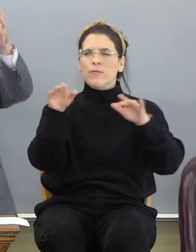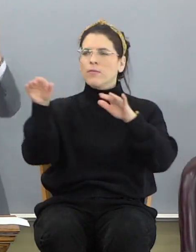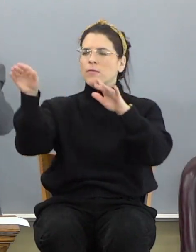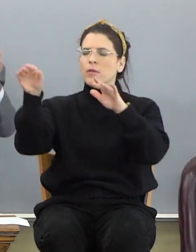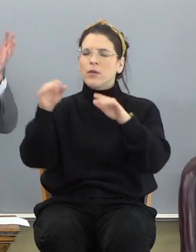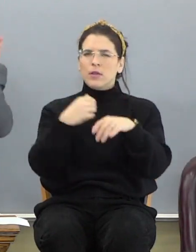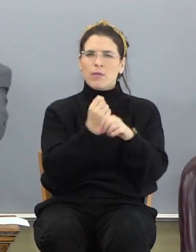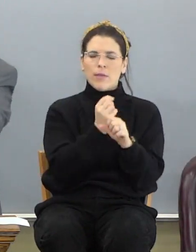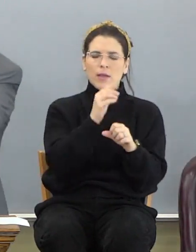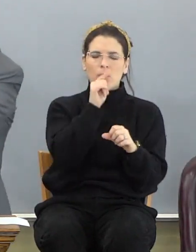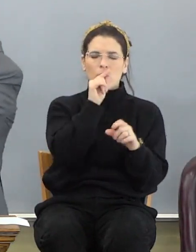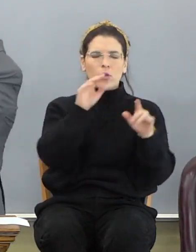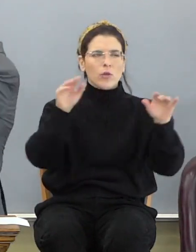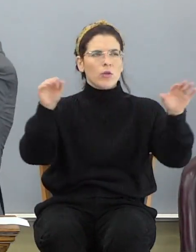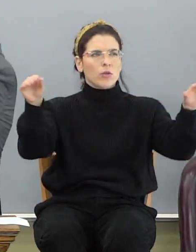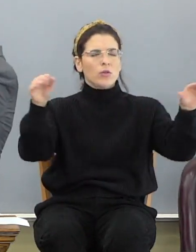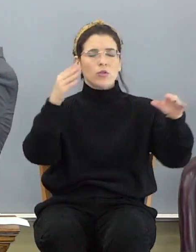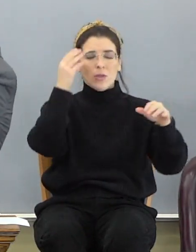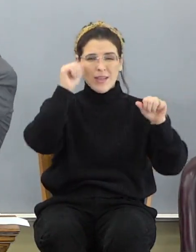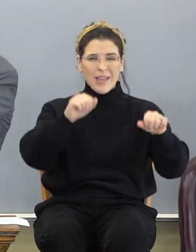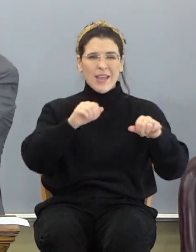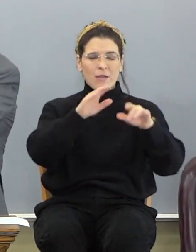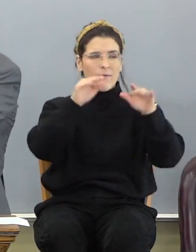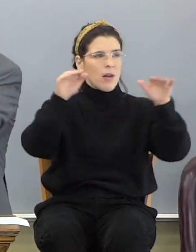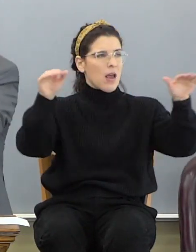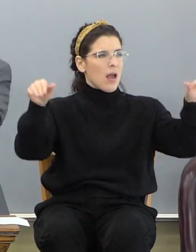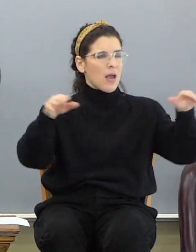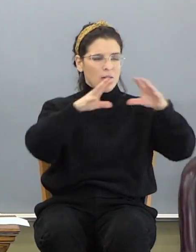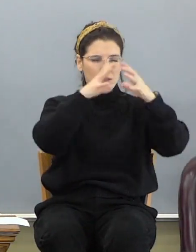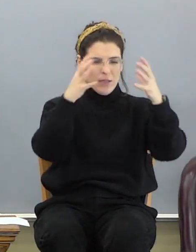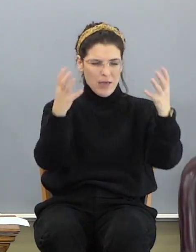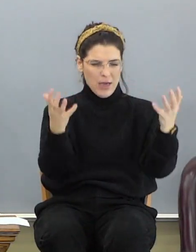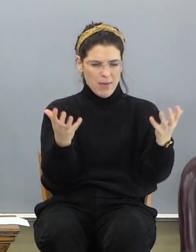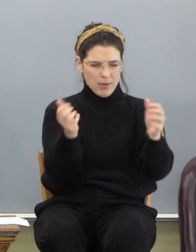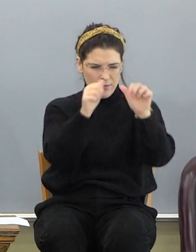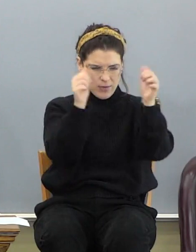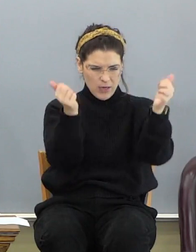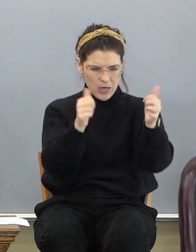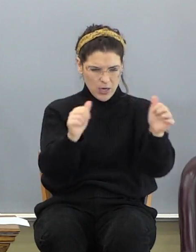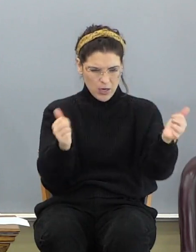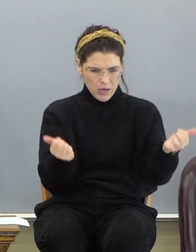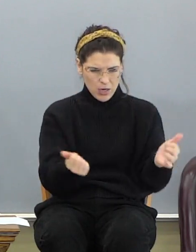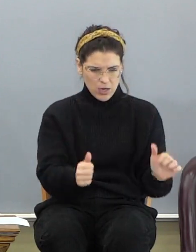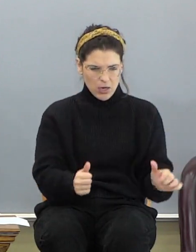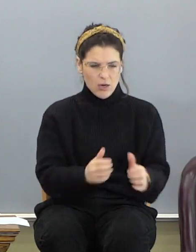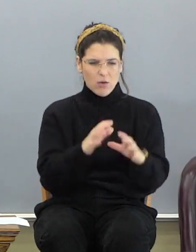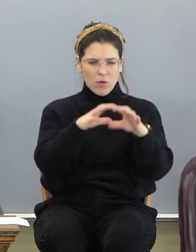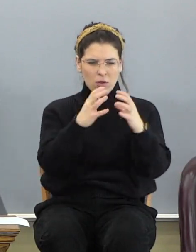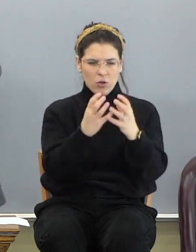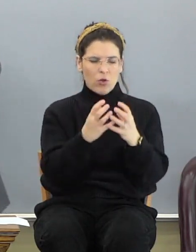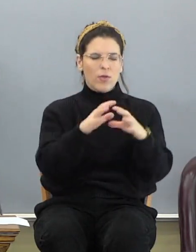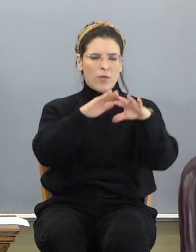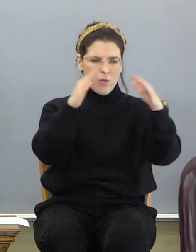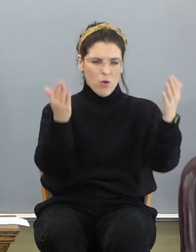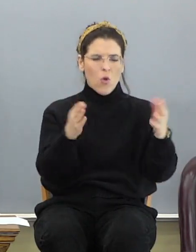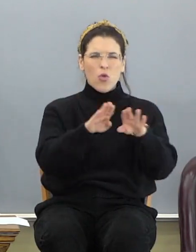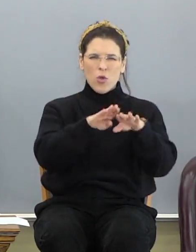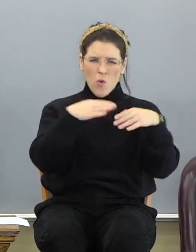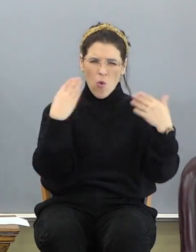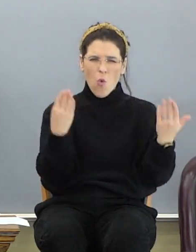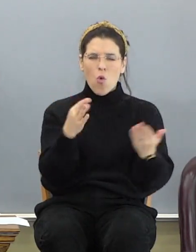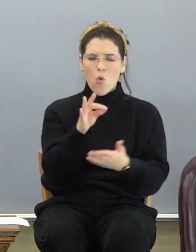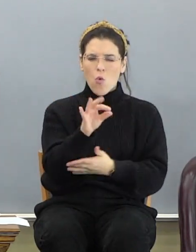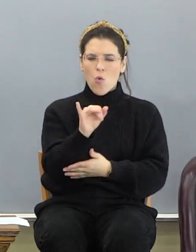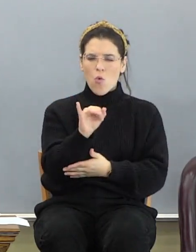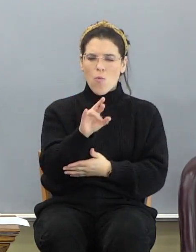fowls of the heaven so they can fly in the atmosphere around the earth and he calls that the open firmament. The part of this firmament, the part of the universe